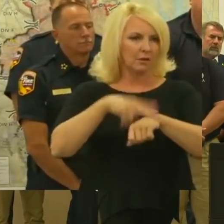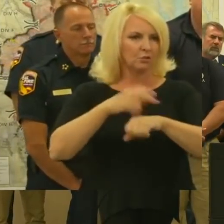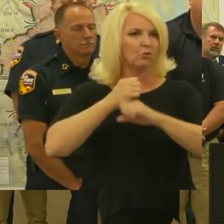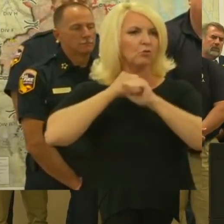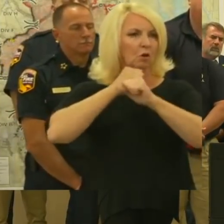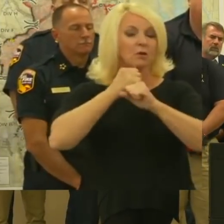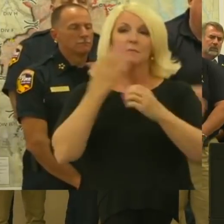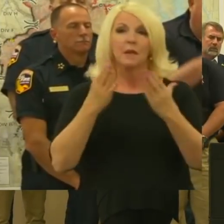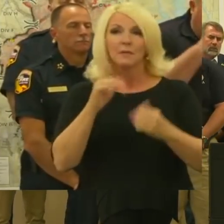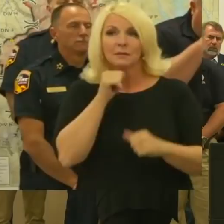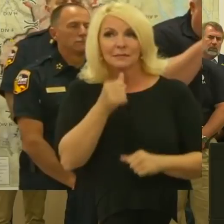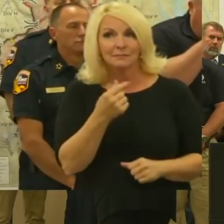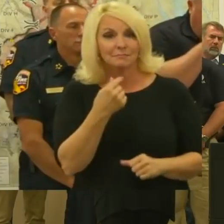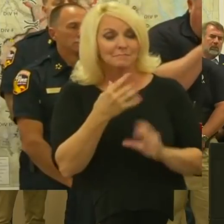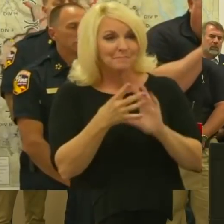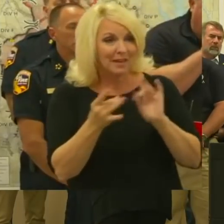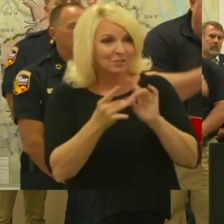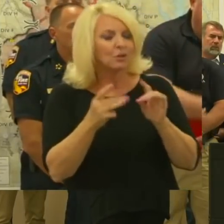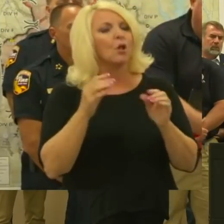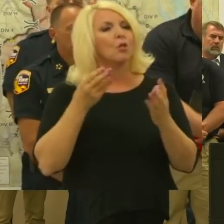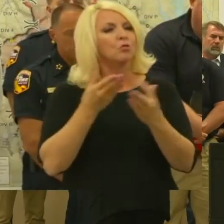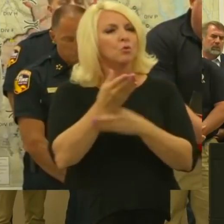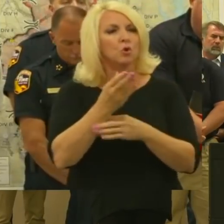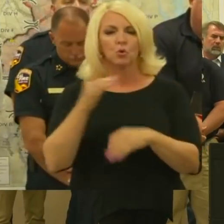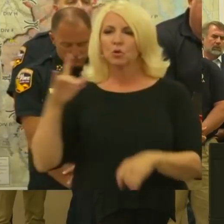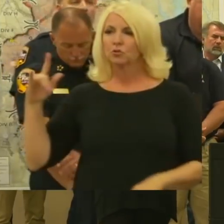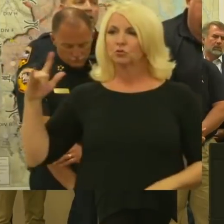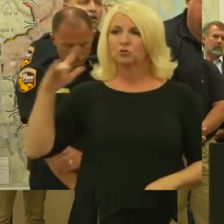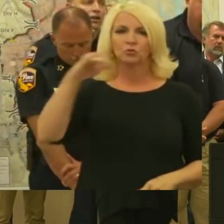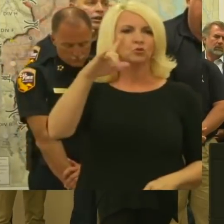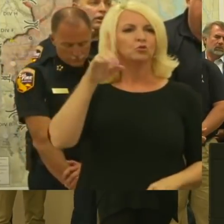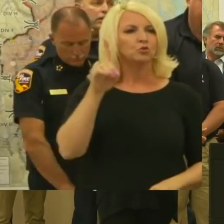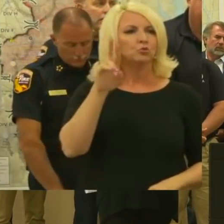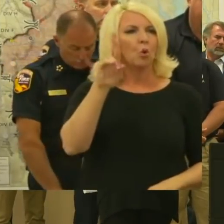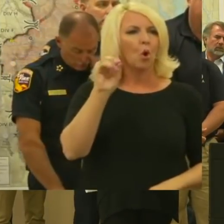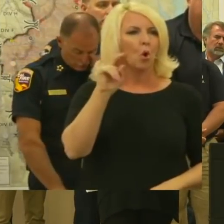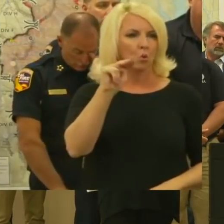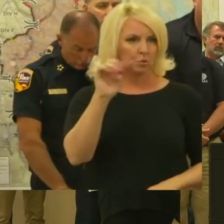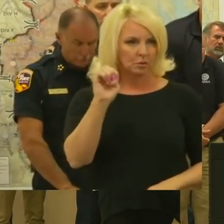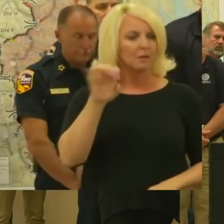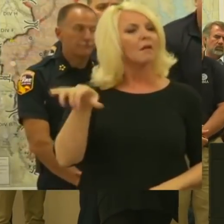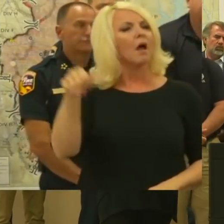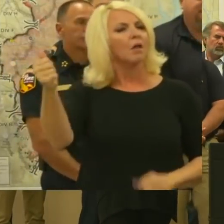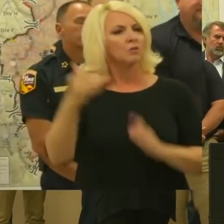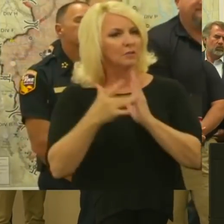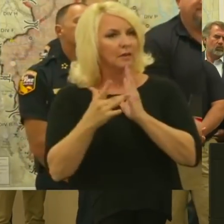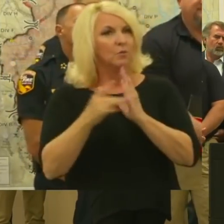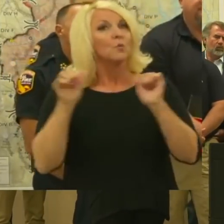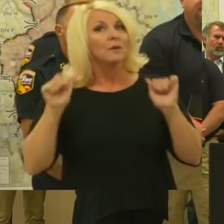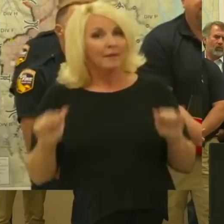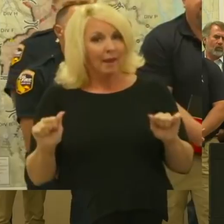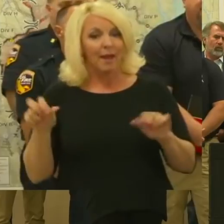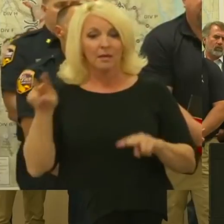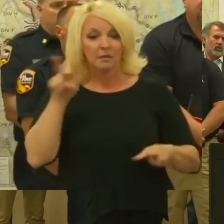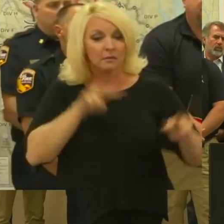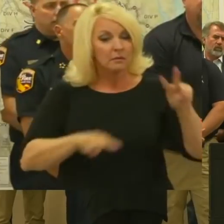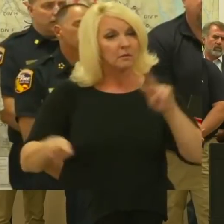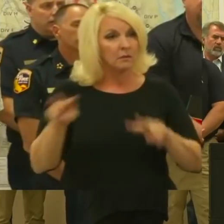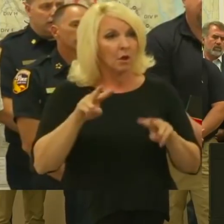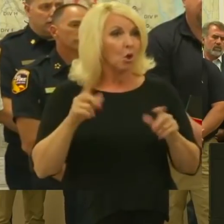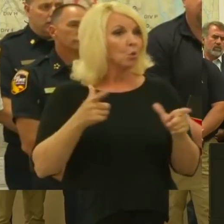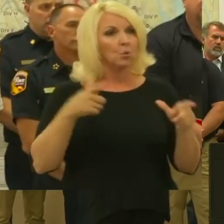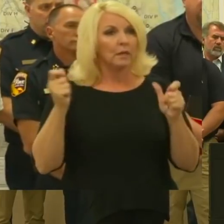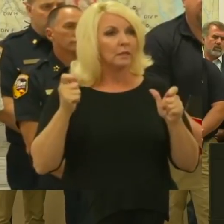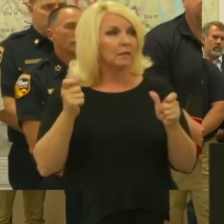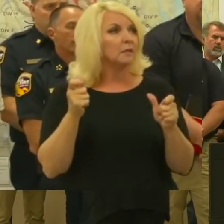I might not have mentioned earlier, the National Guard through drones and other technology. We will be able to much more quickly assess